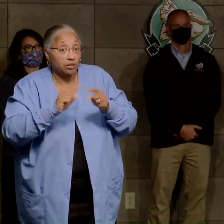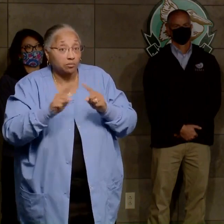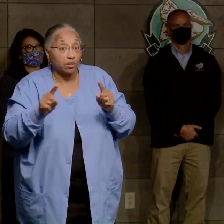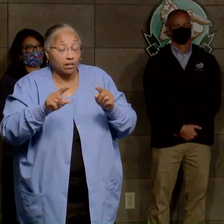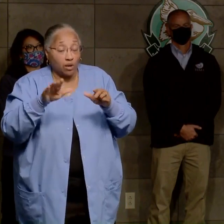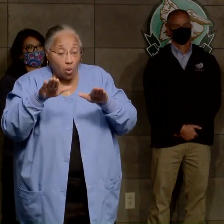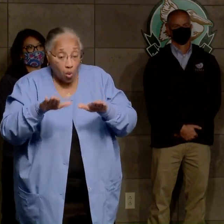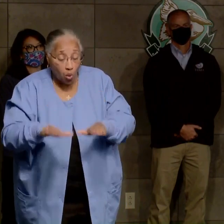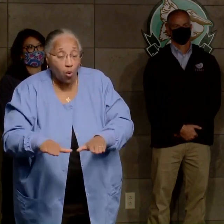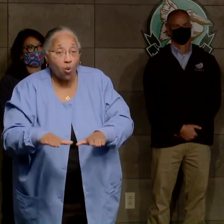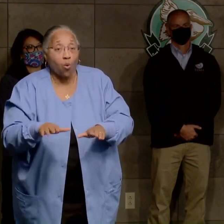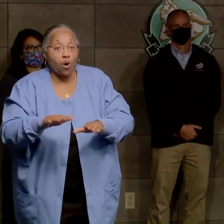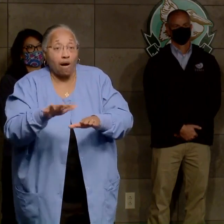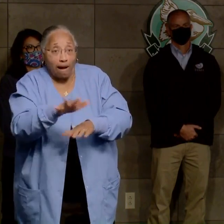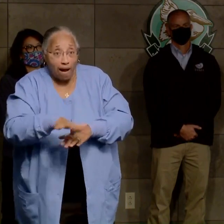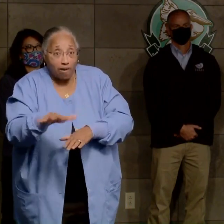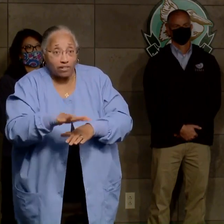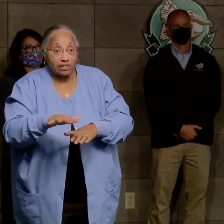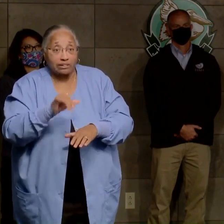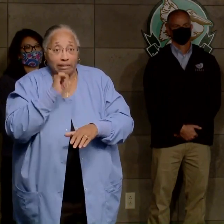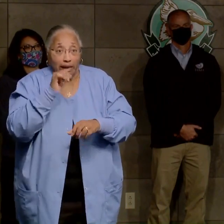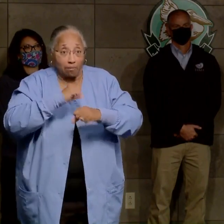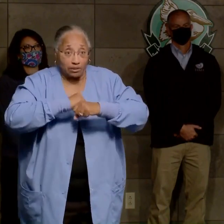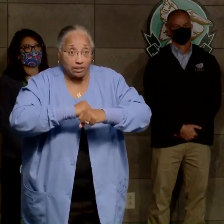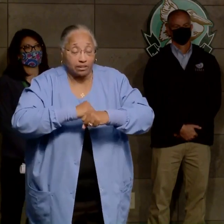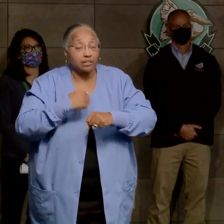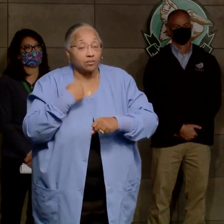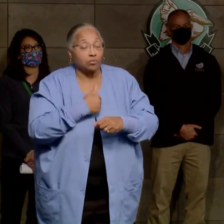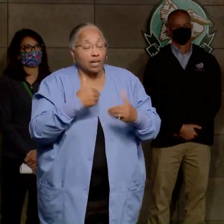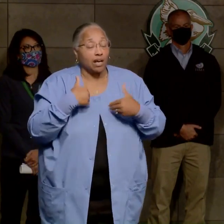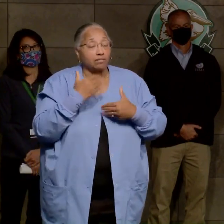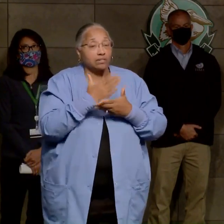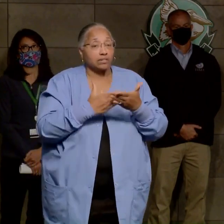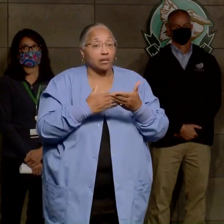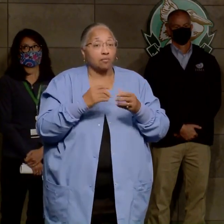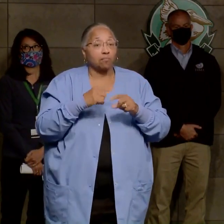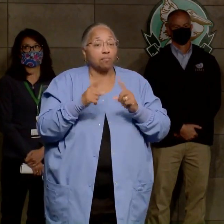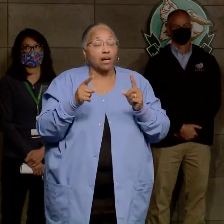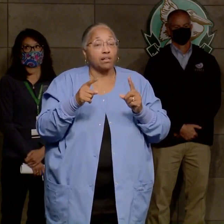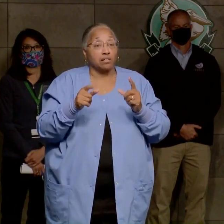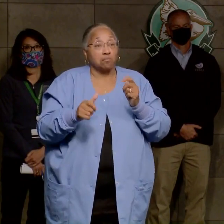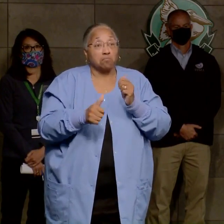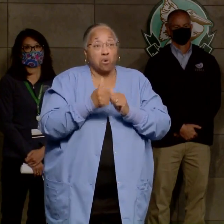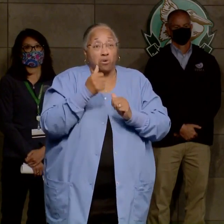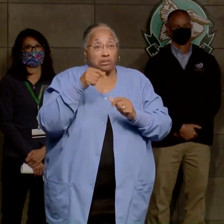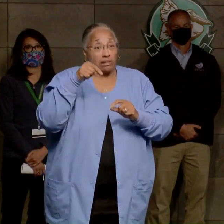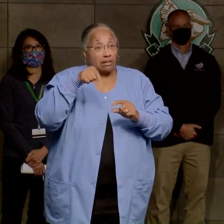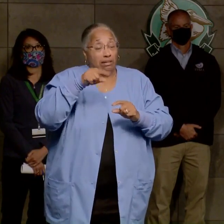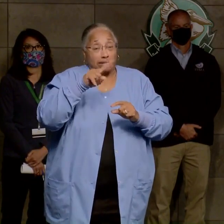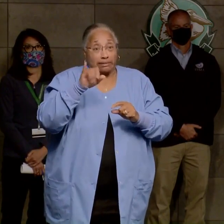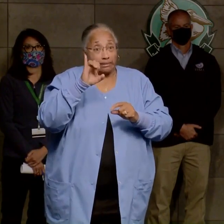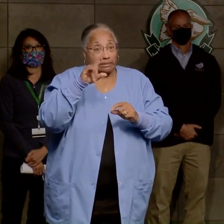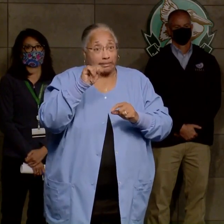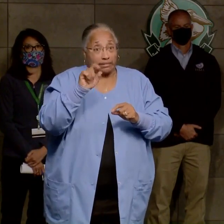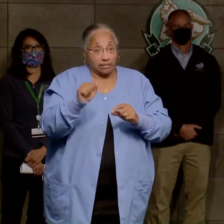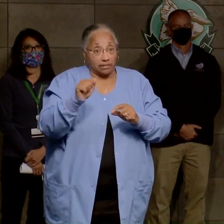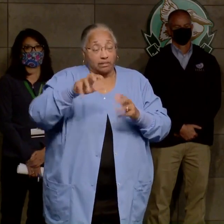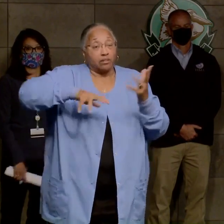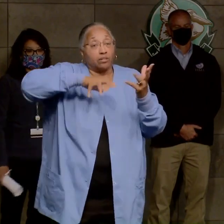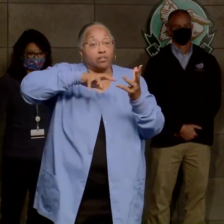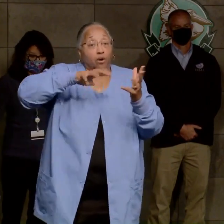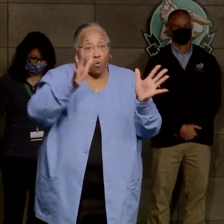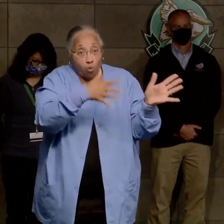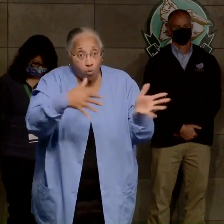locations outside of protected areas. For the most part, this was a windstorm in terms of the